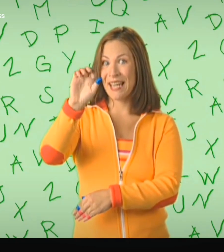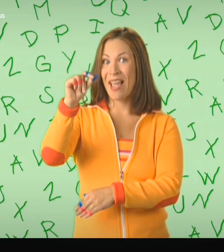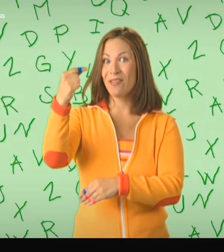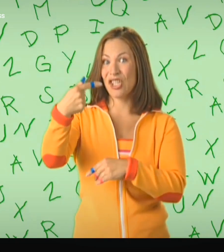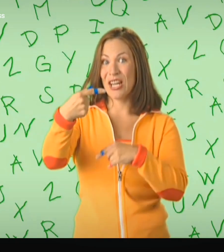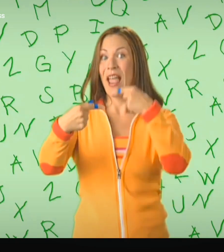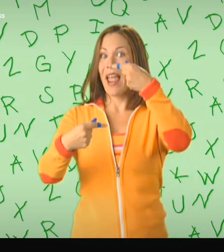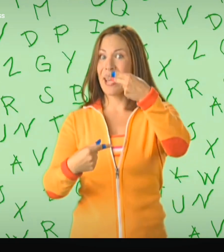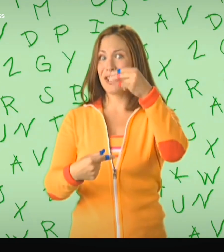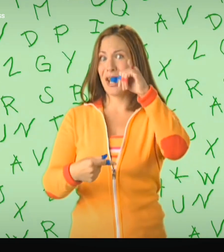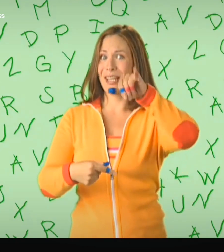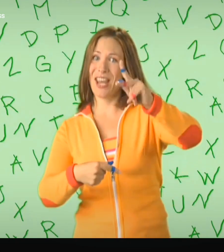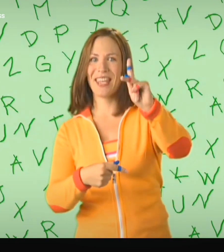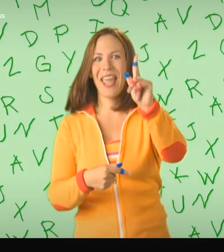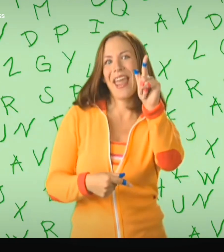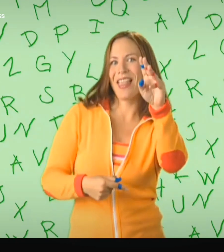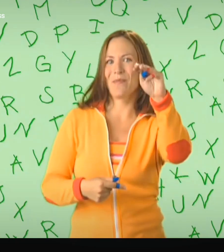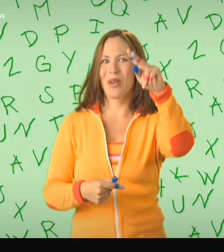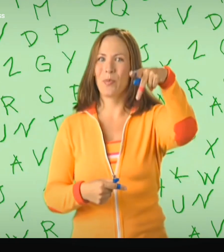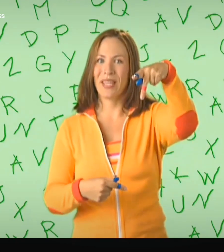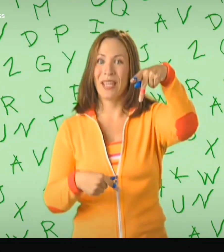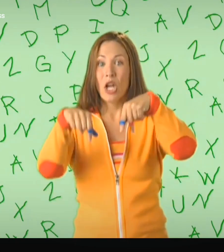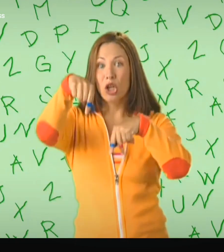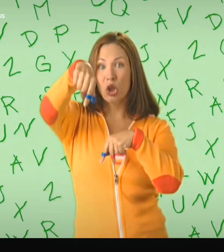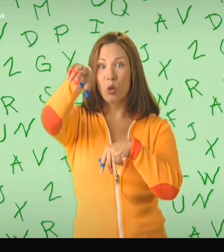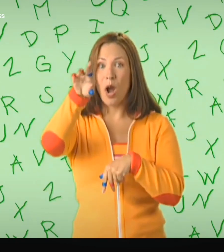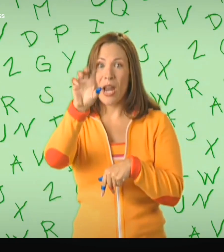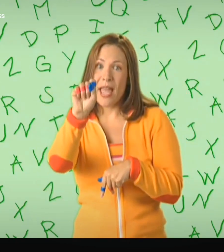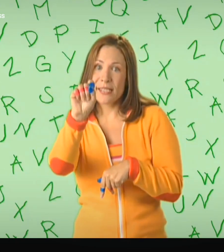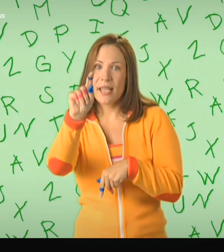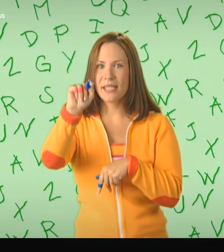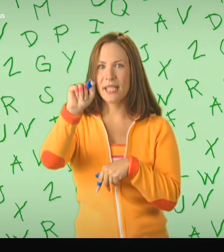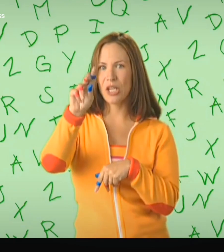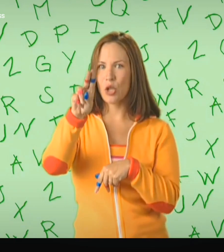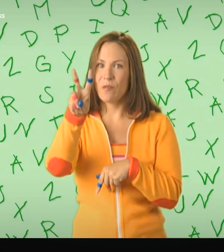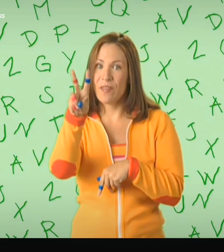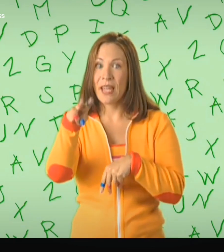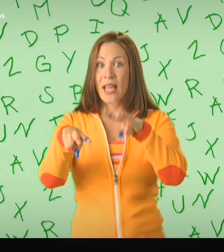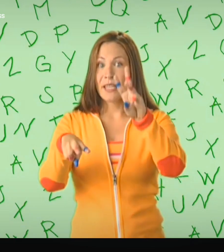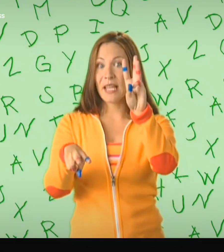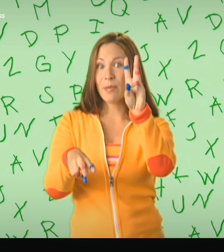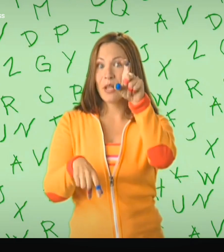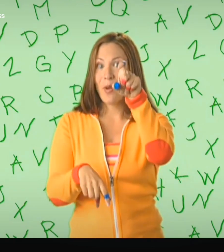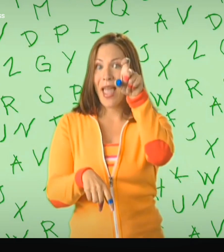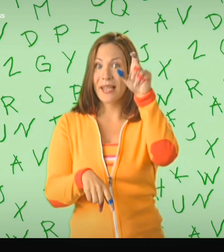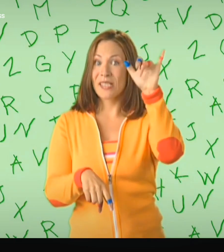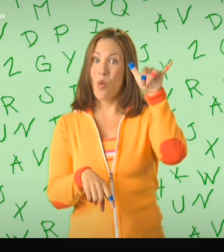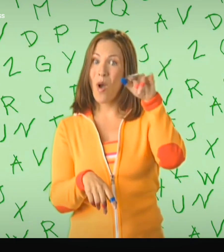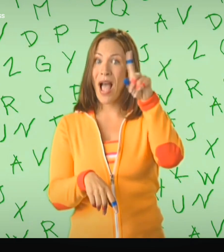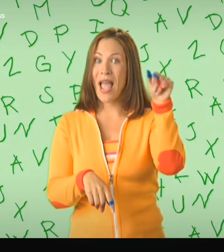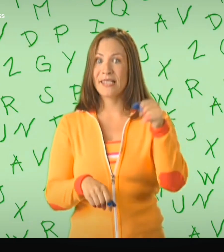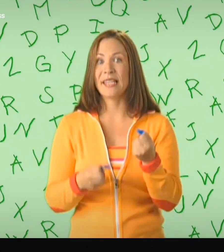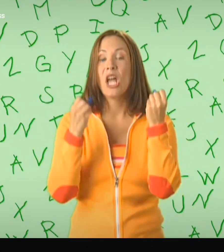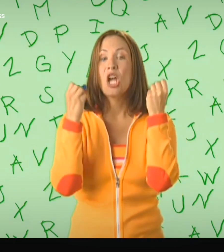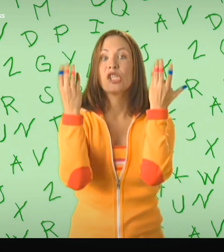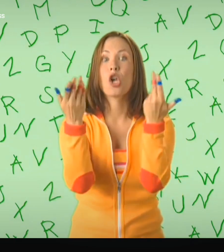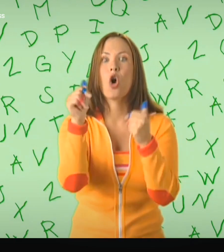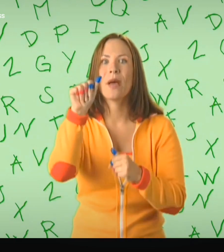A, C, D, E, F, G, H, I, J, K, L, M, O, P Q, S, T, U, V, W, X, Y, Z